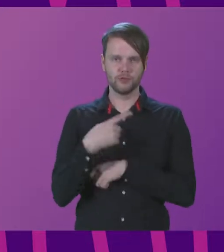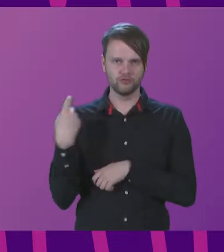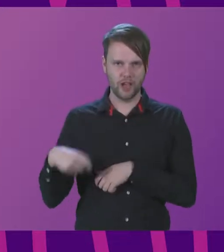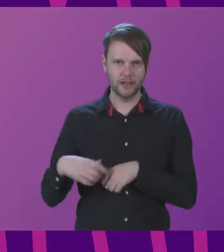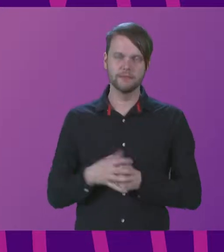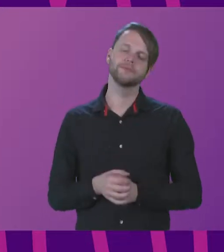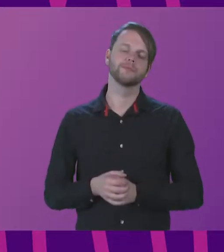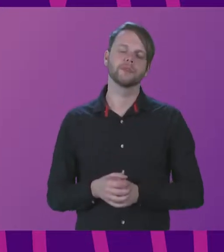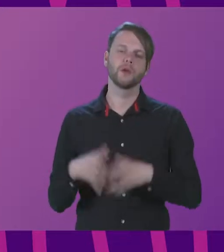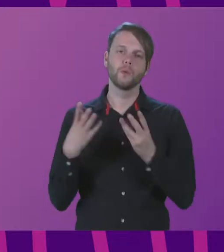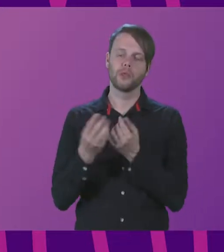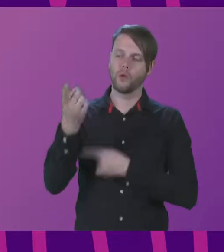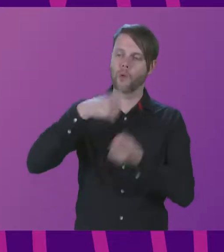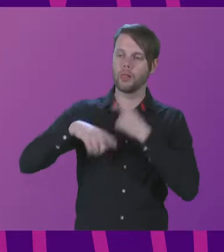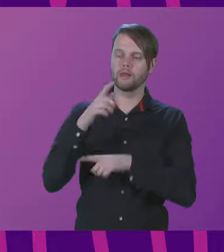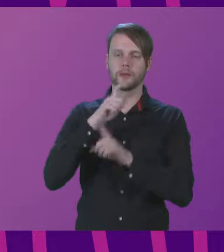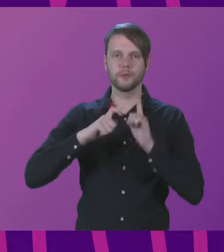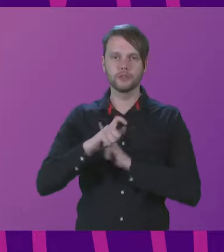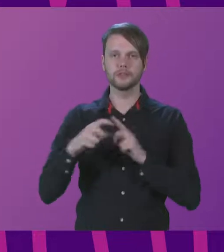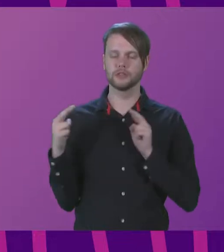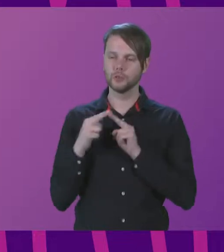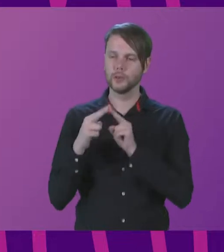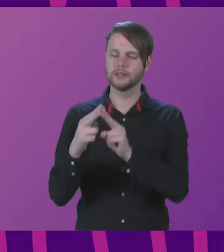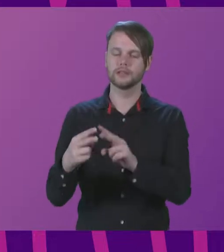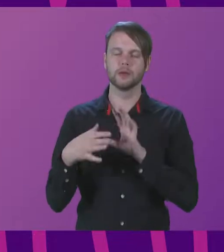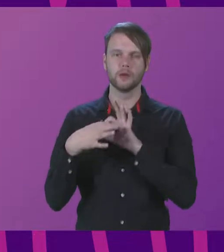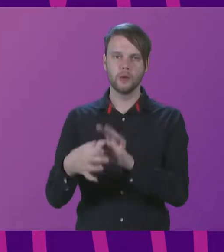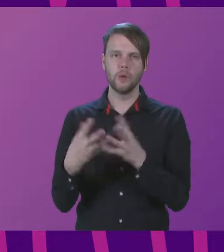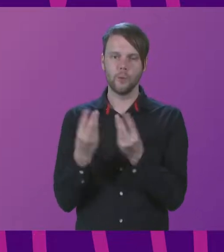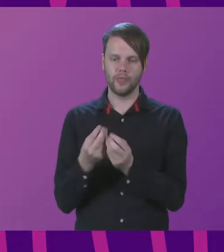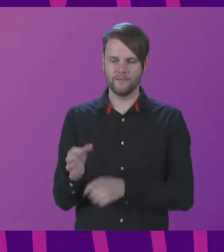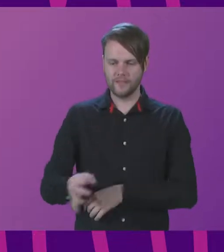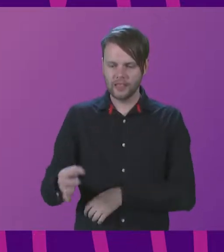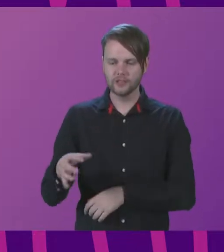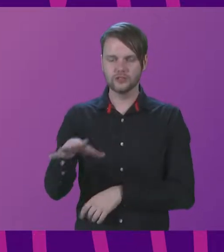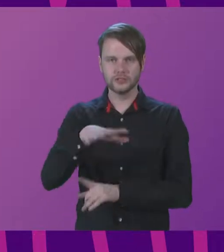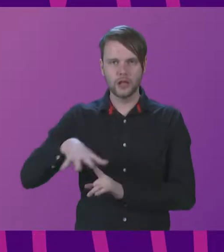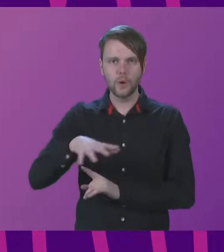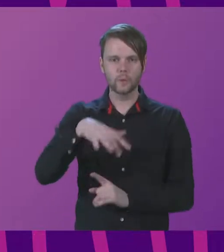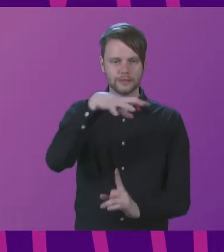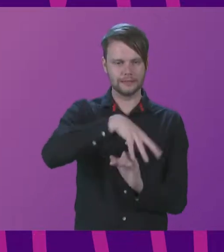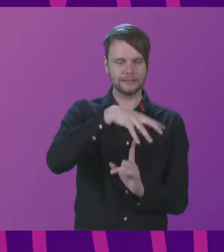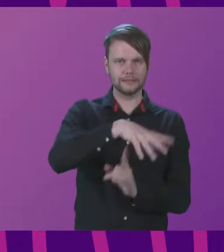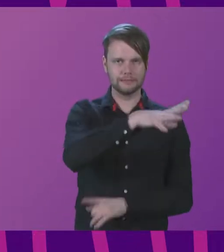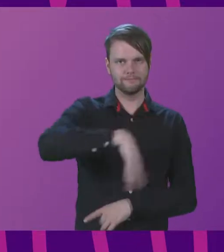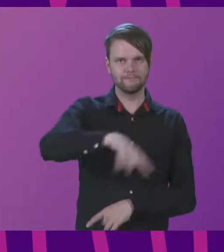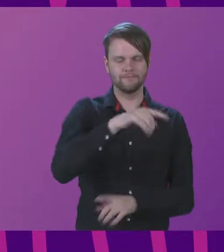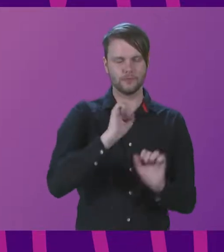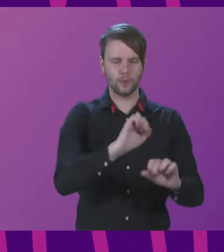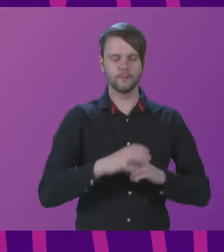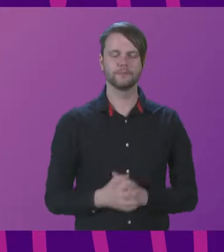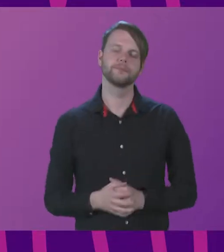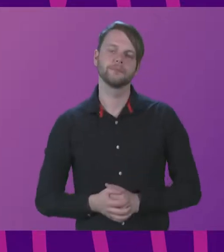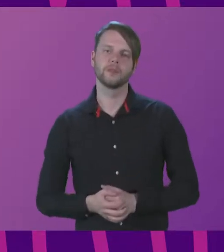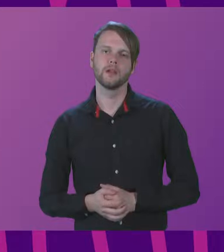with all of our communities twinned with villages, towns, and cities across your great country.